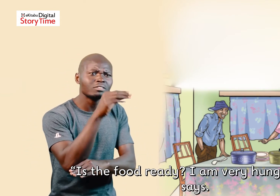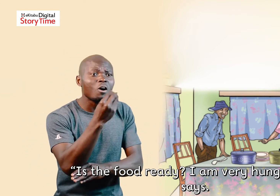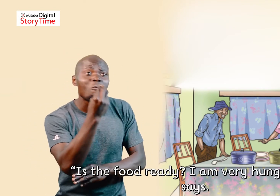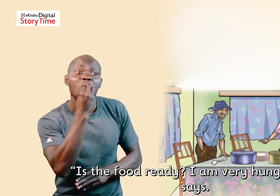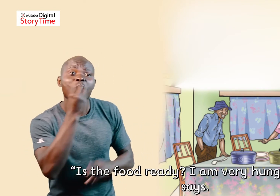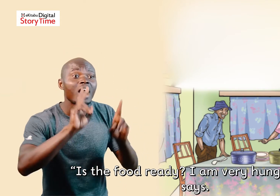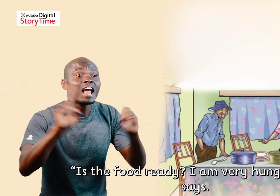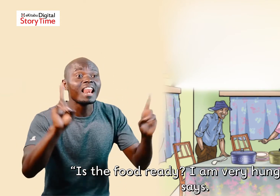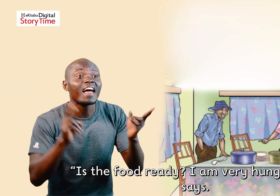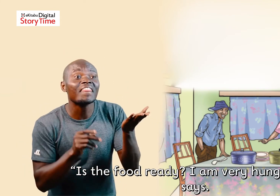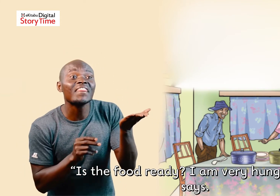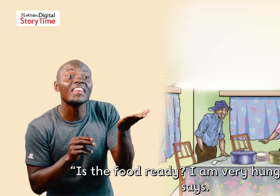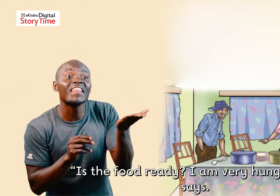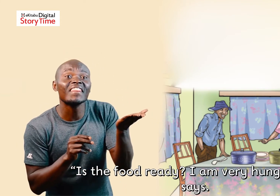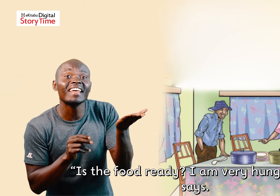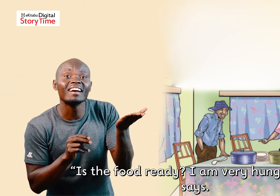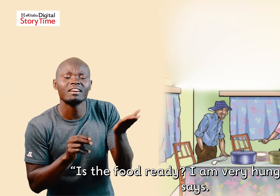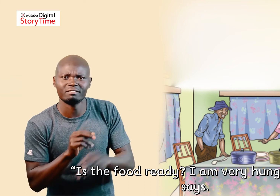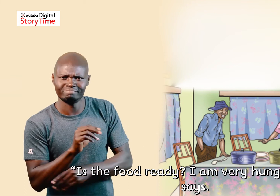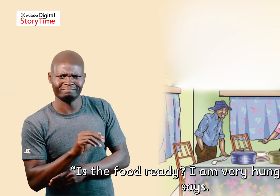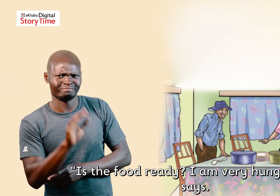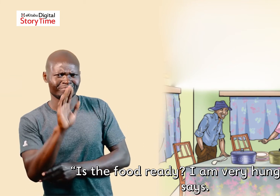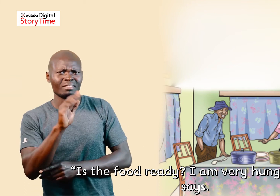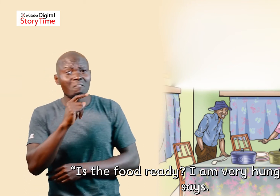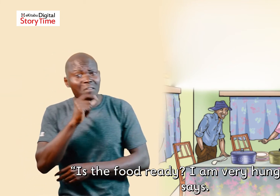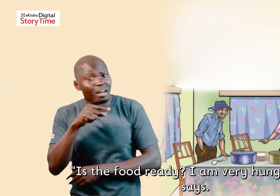Is the food ready? Is I am very hungry He says